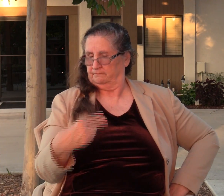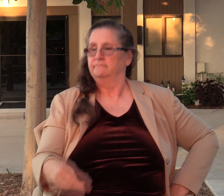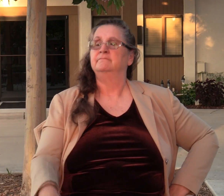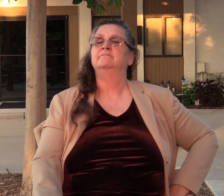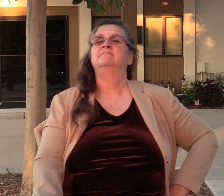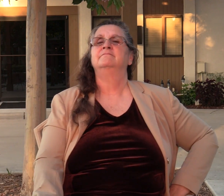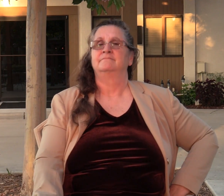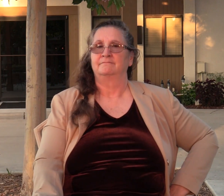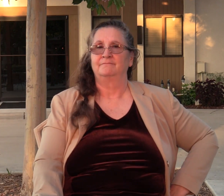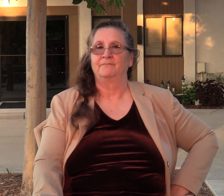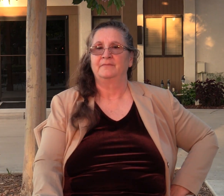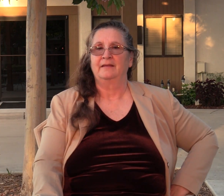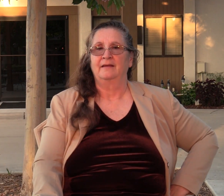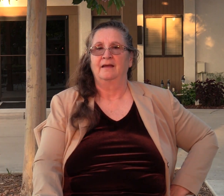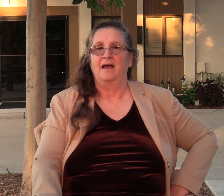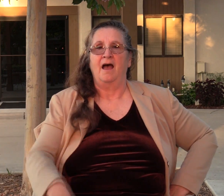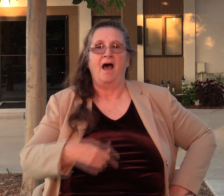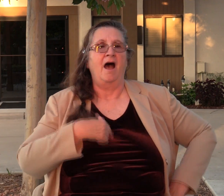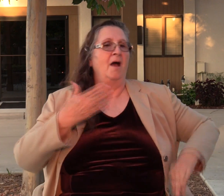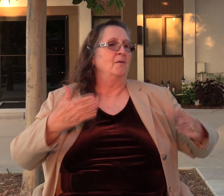They say, will gladly rule over you.